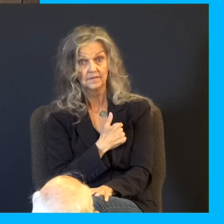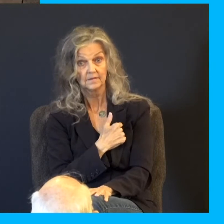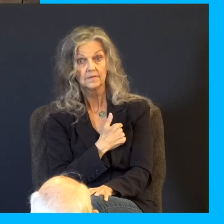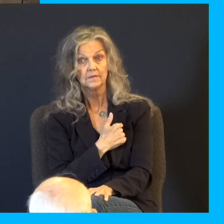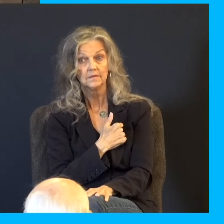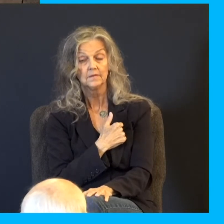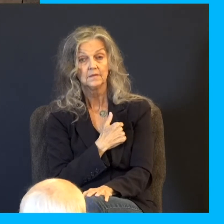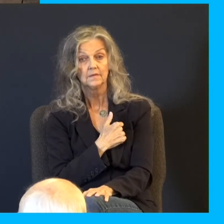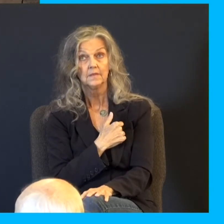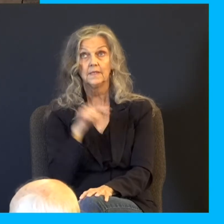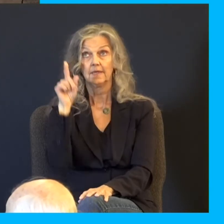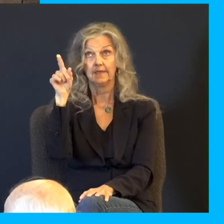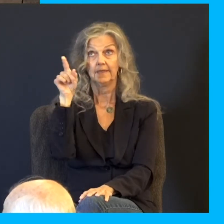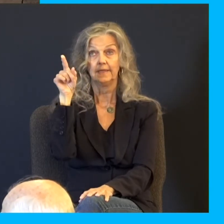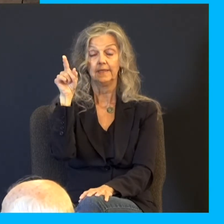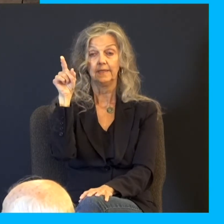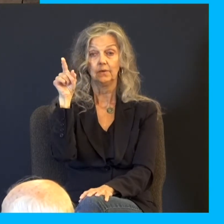And he was taking what we deserve.